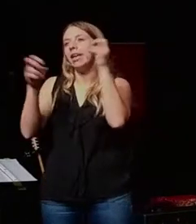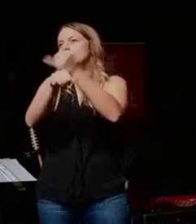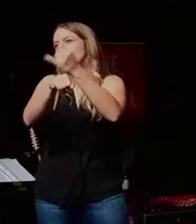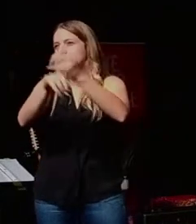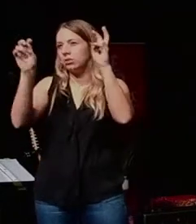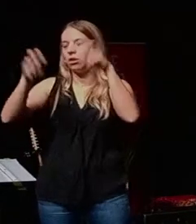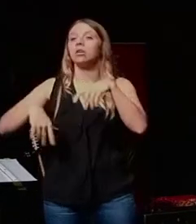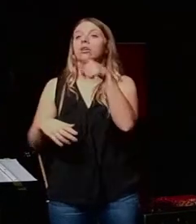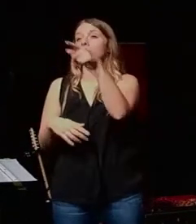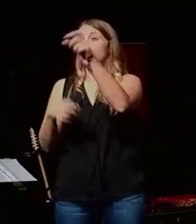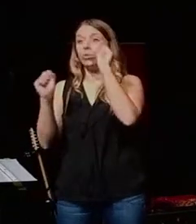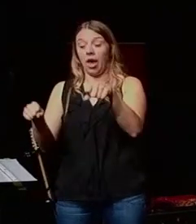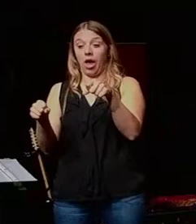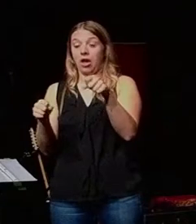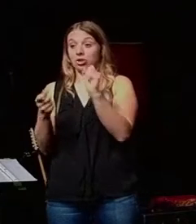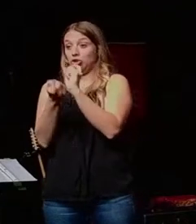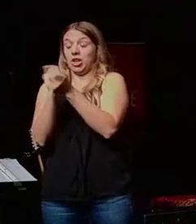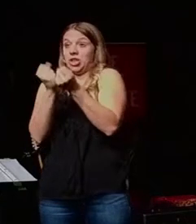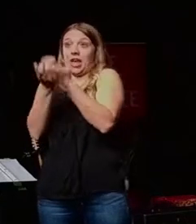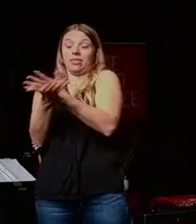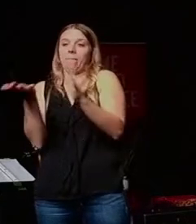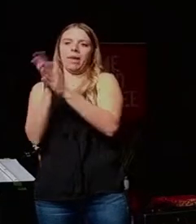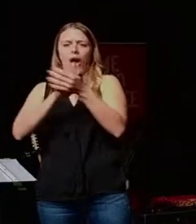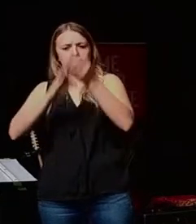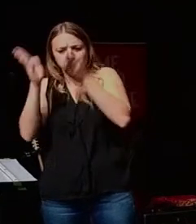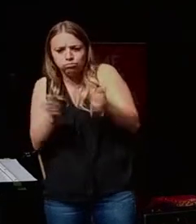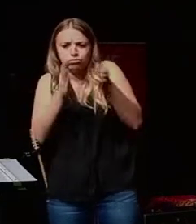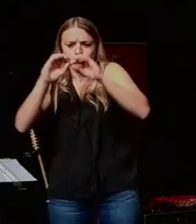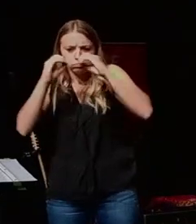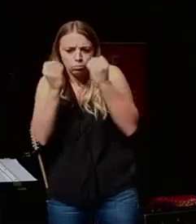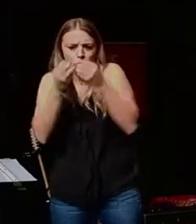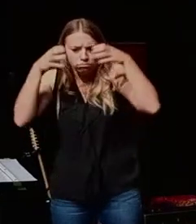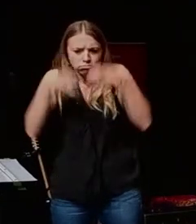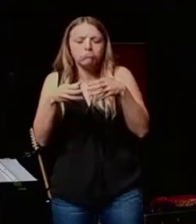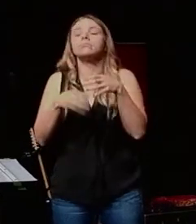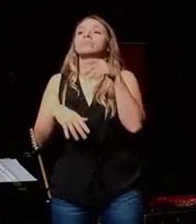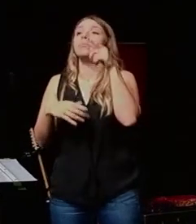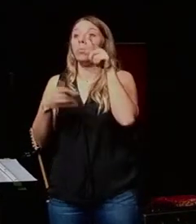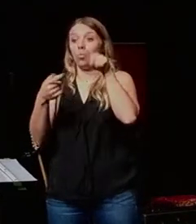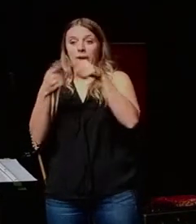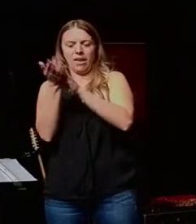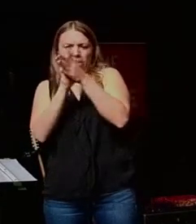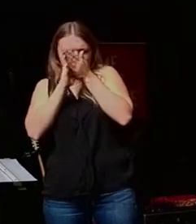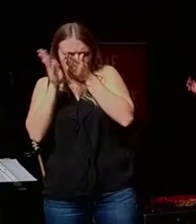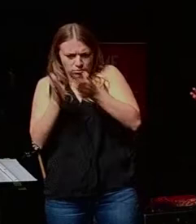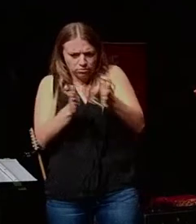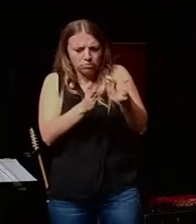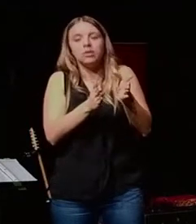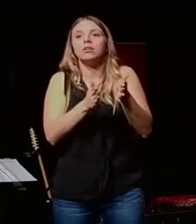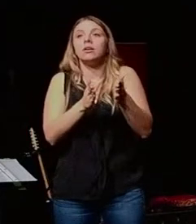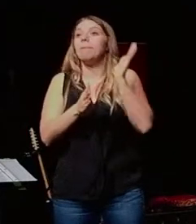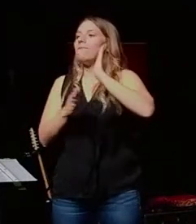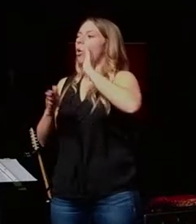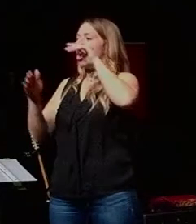and you can institutionalize a company, right? Or you can institutionalize a religion, is that when you institutionalize it, it goes from a movement